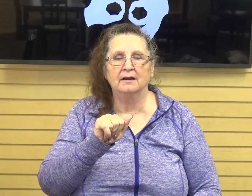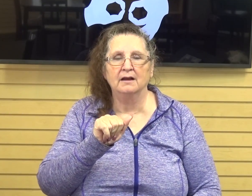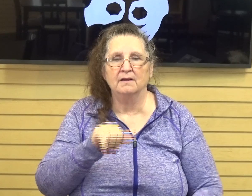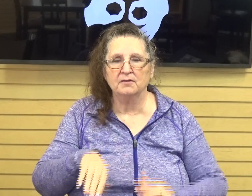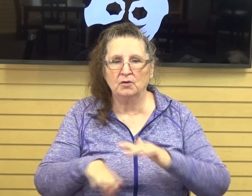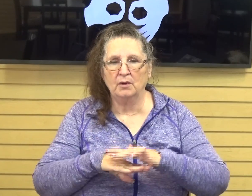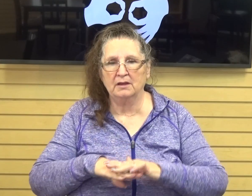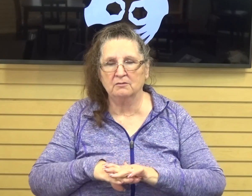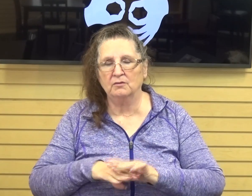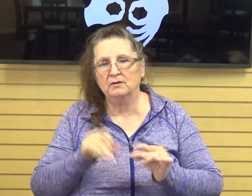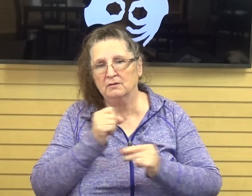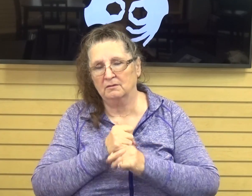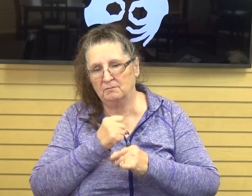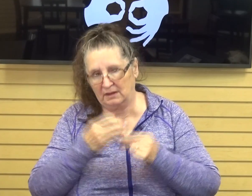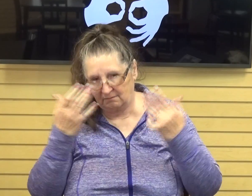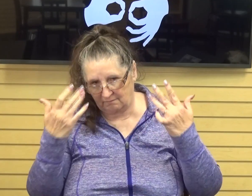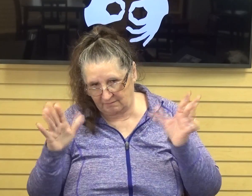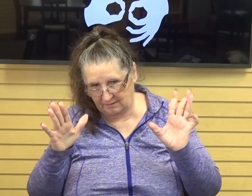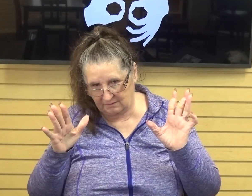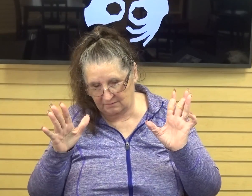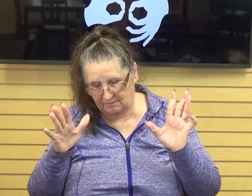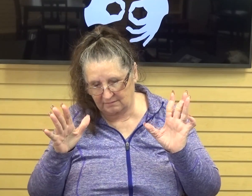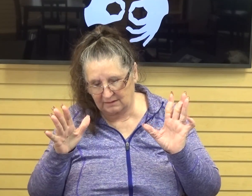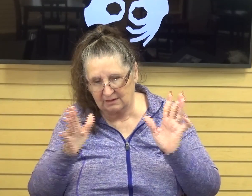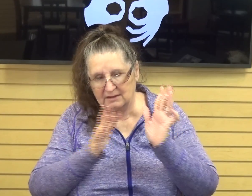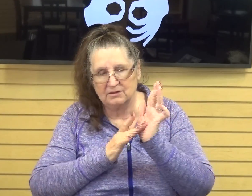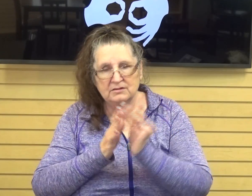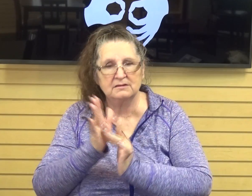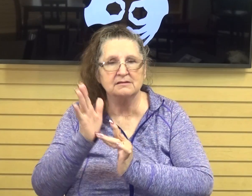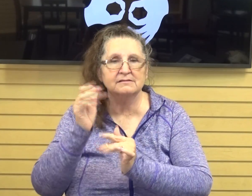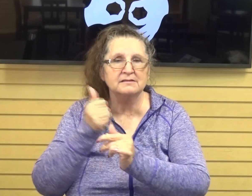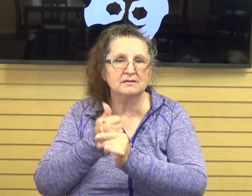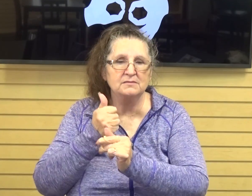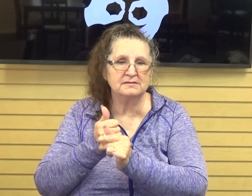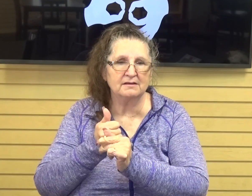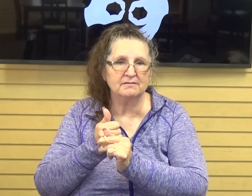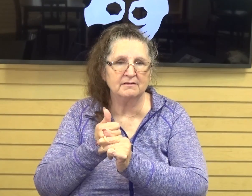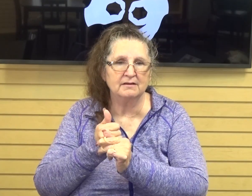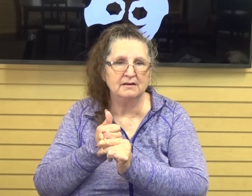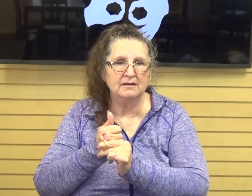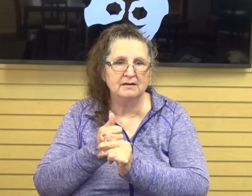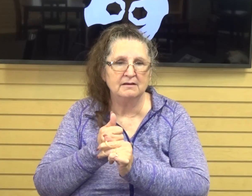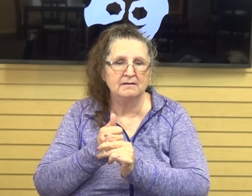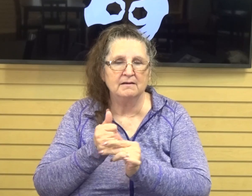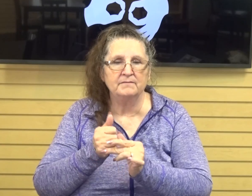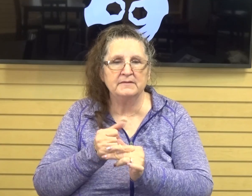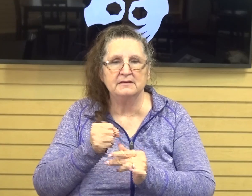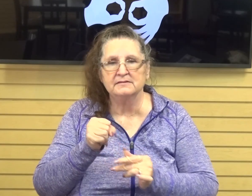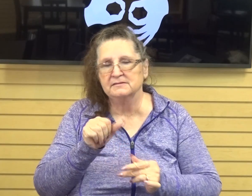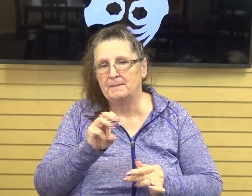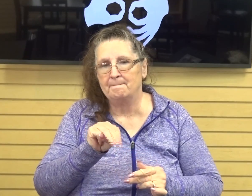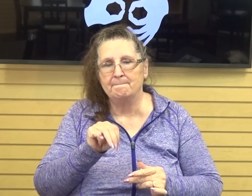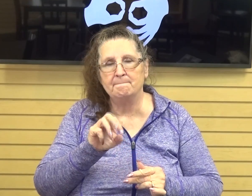tilled, none other than Jesus himself. This Samaritan woman becomes a believer in Jesus Christ as the Messiah.